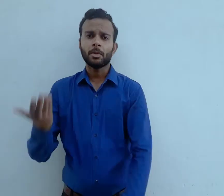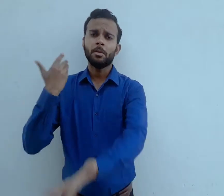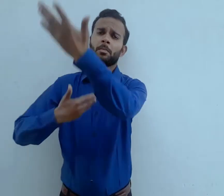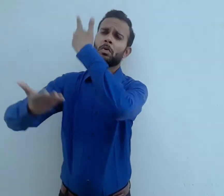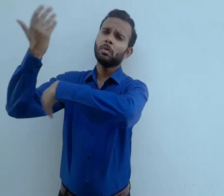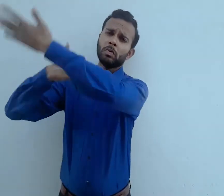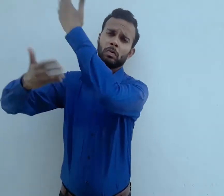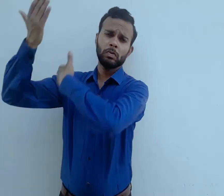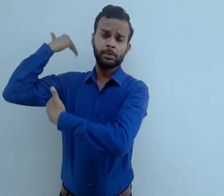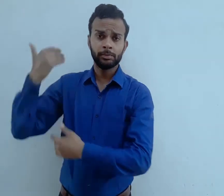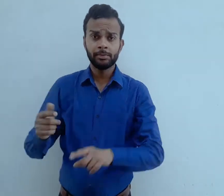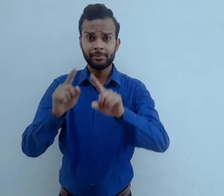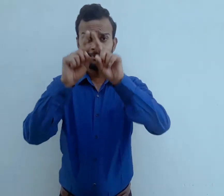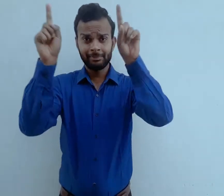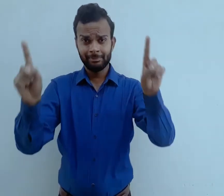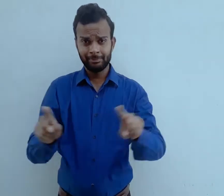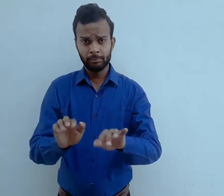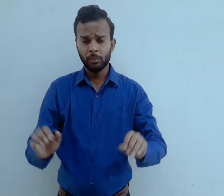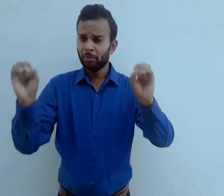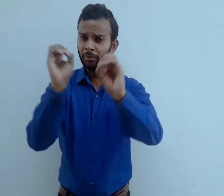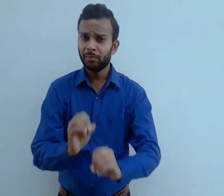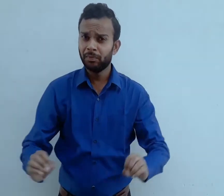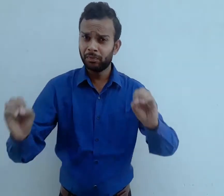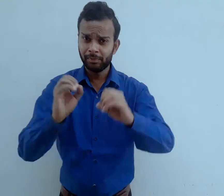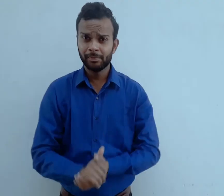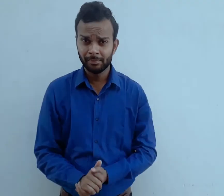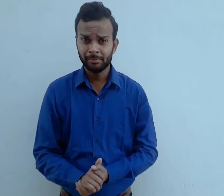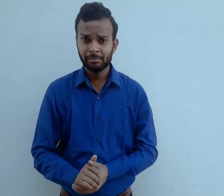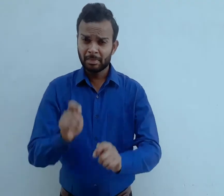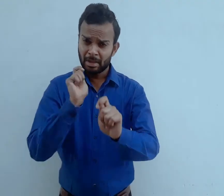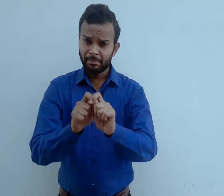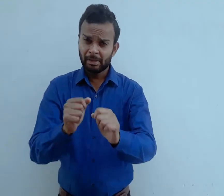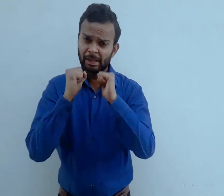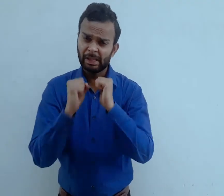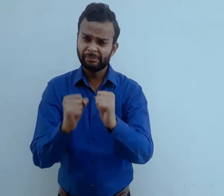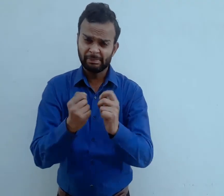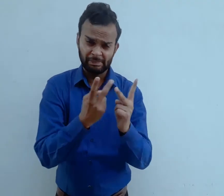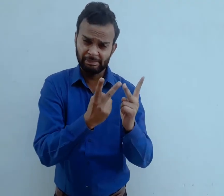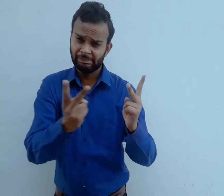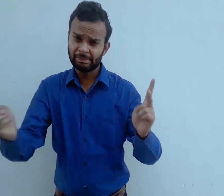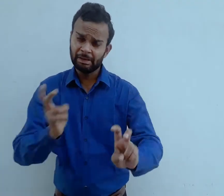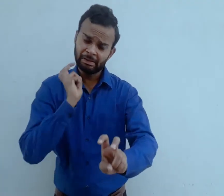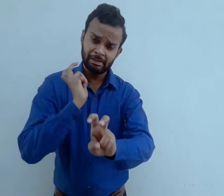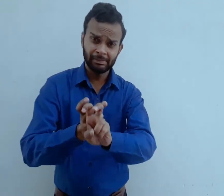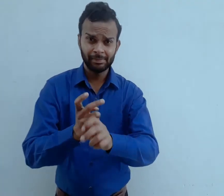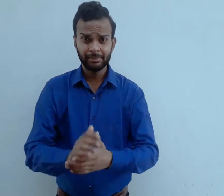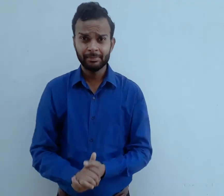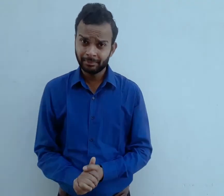In ancient times, we had no computers. It was very difficult to perform different tasks.